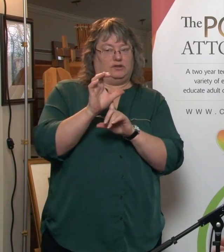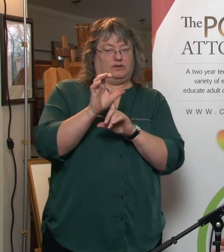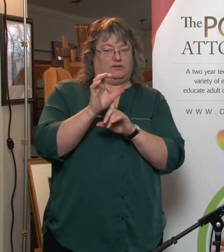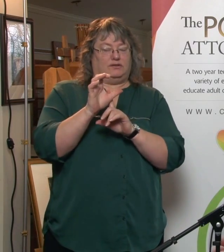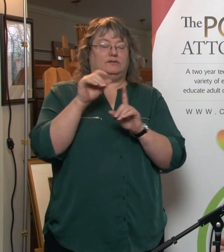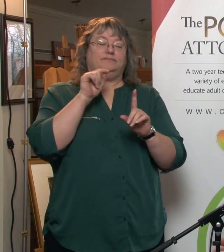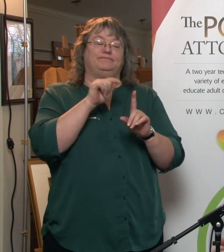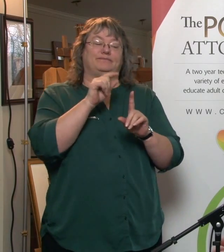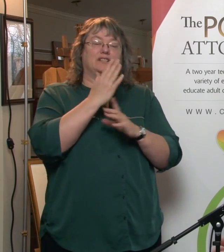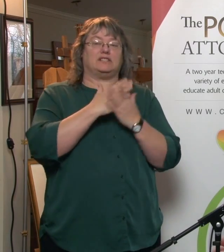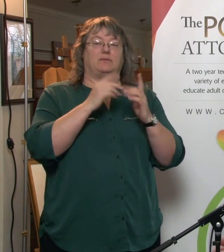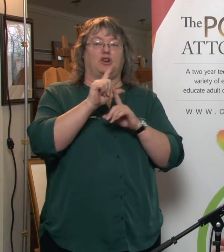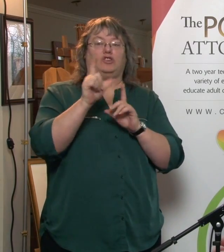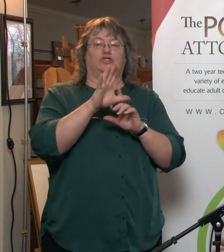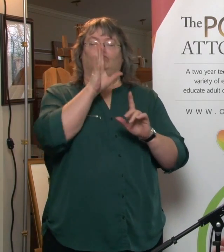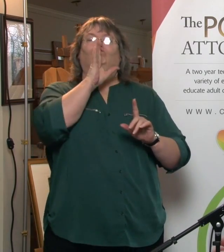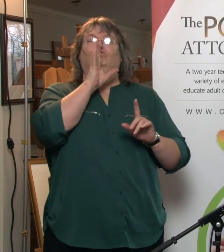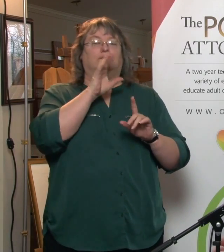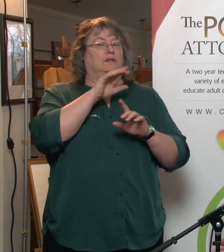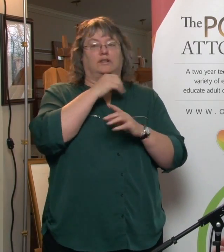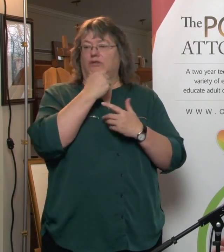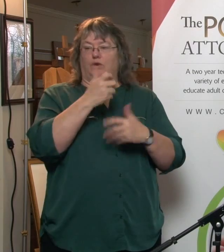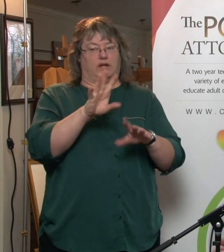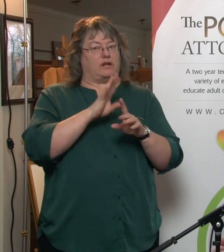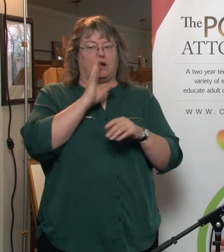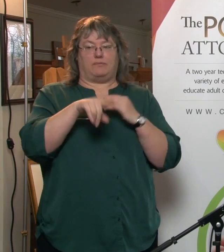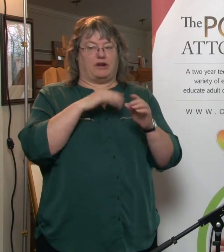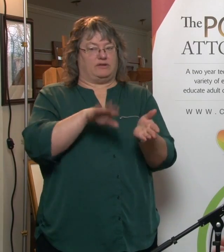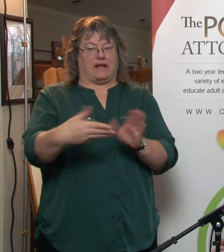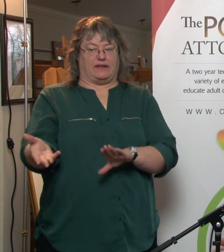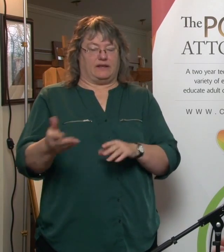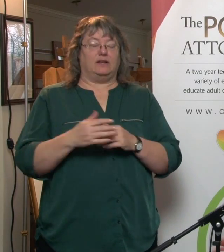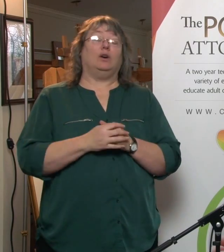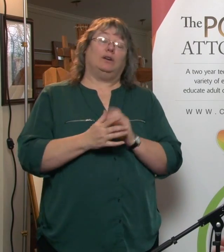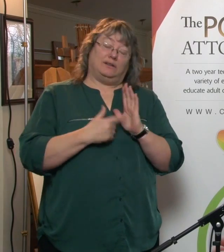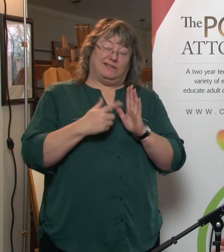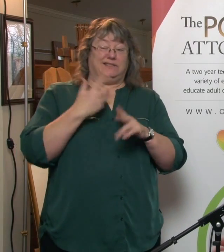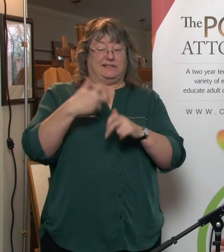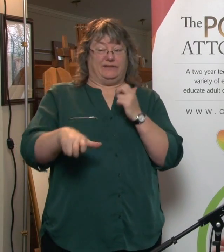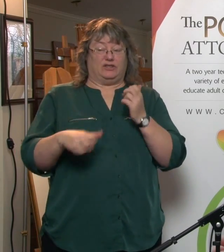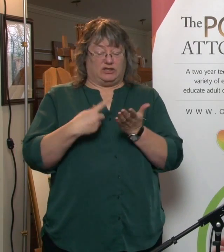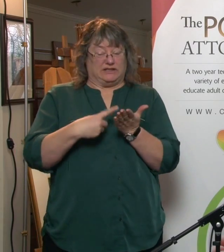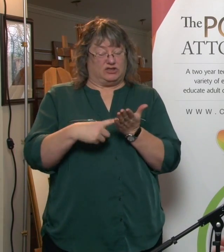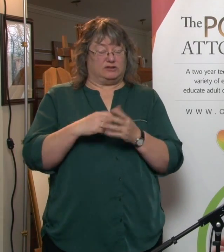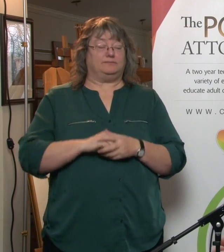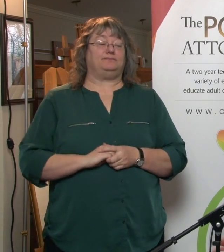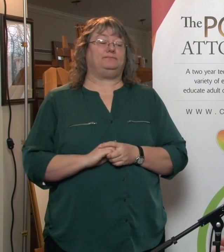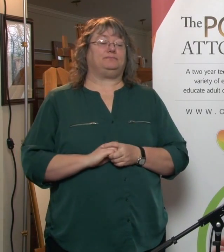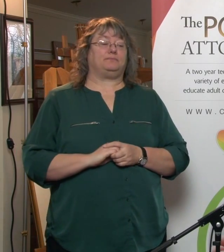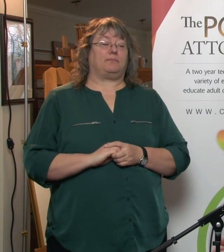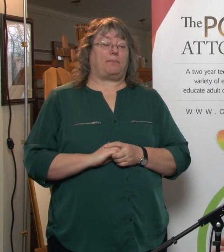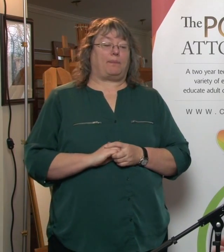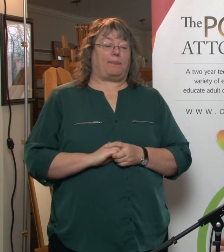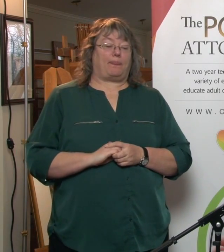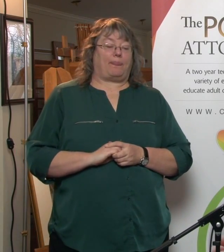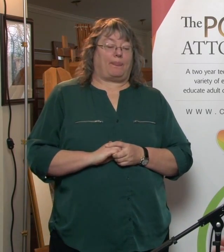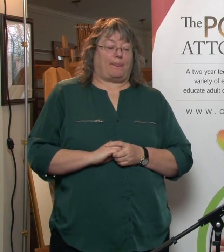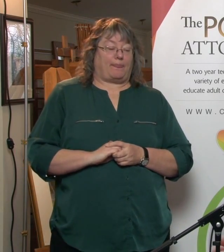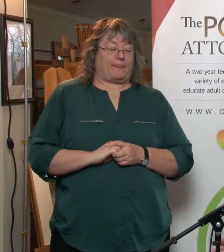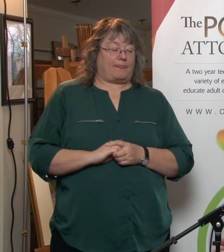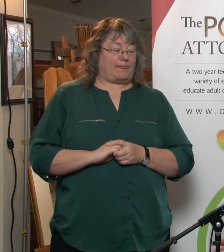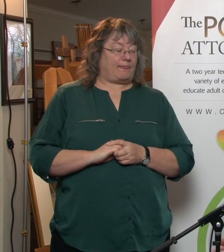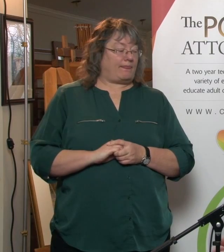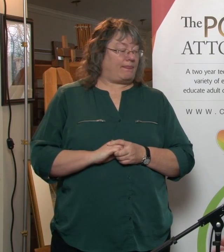that sort of verbotim to even talk about death. So it can be very, very difficult. Within the bank, I actually,